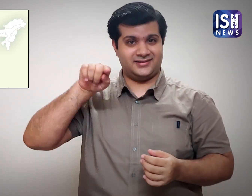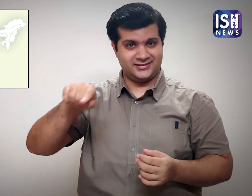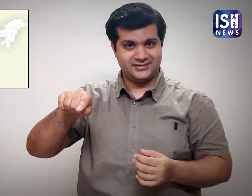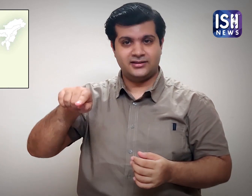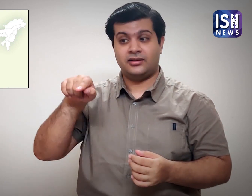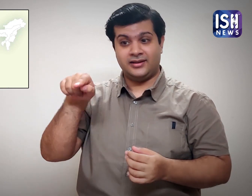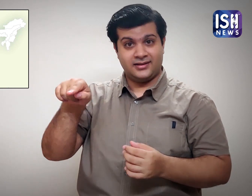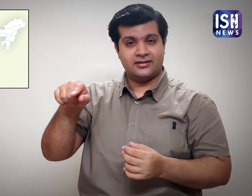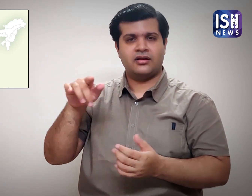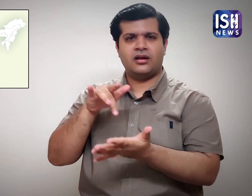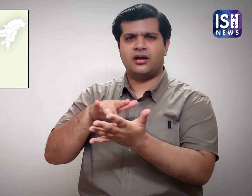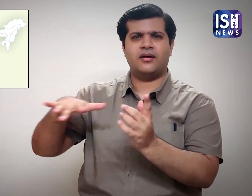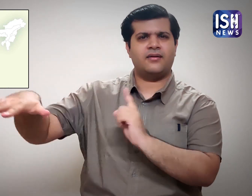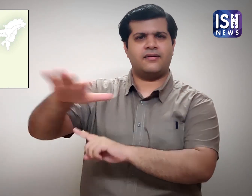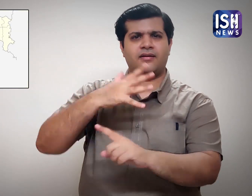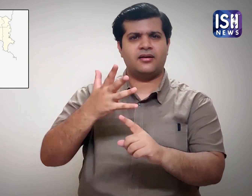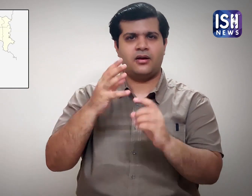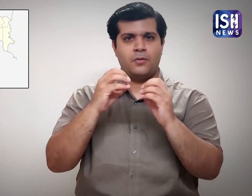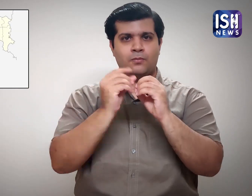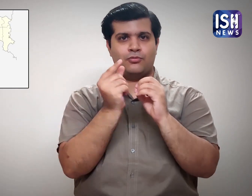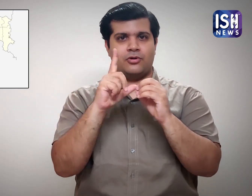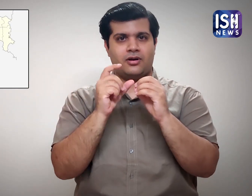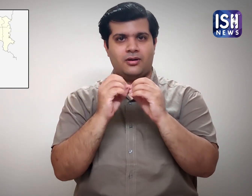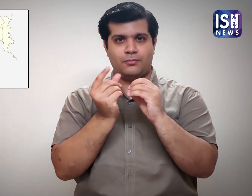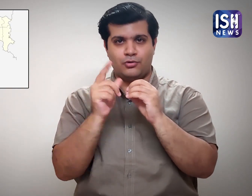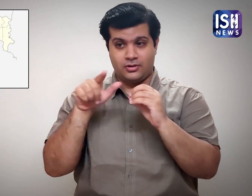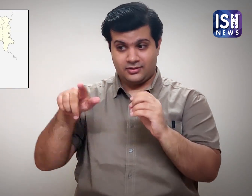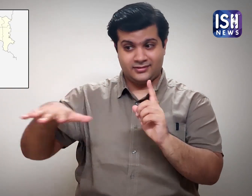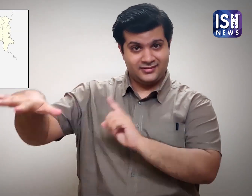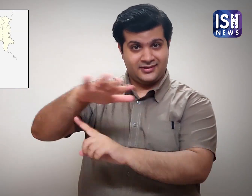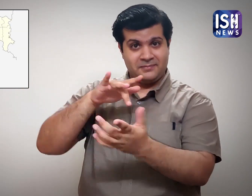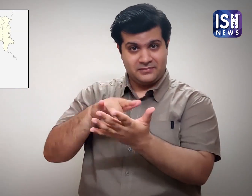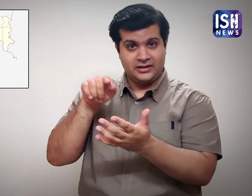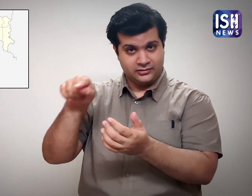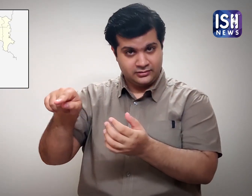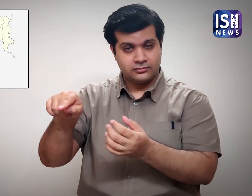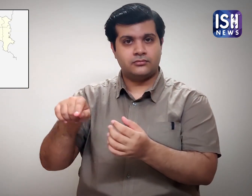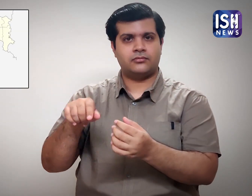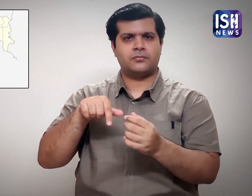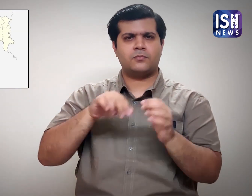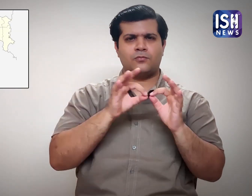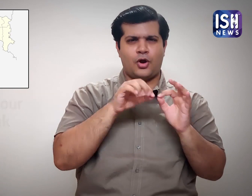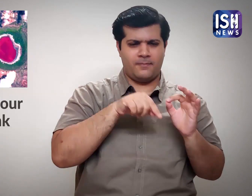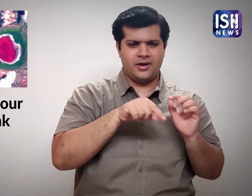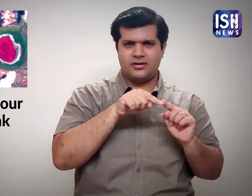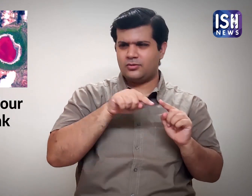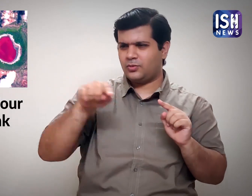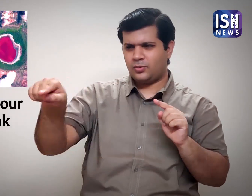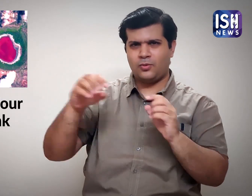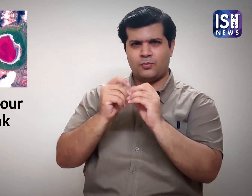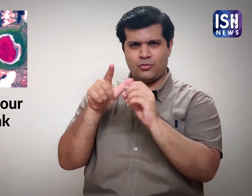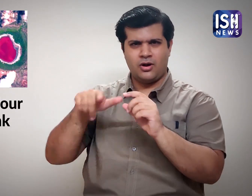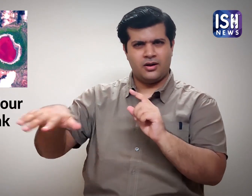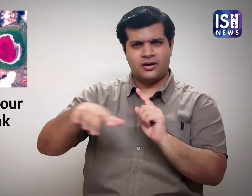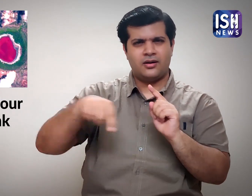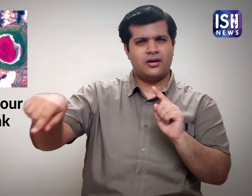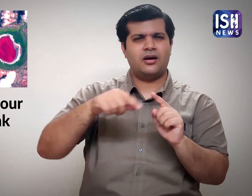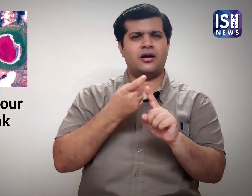3. In Maharashtra's Buldhana district which is located around 500